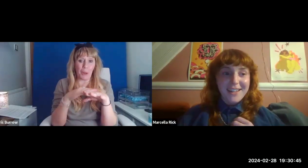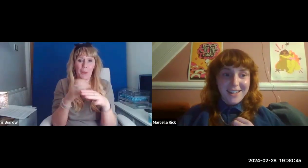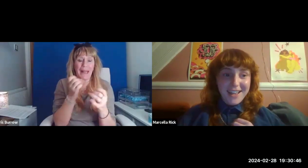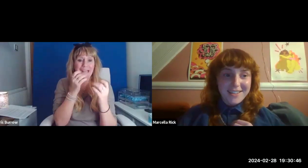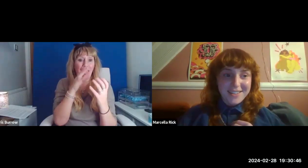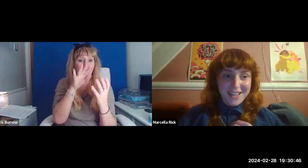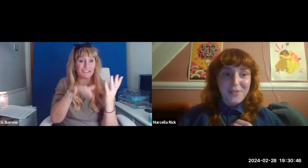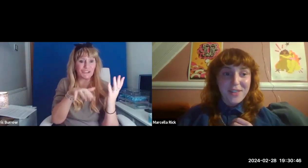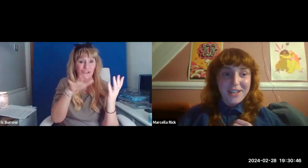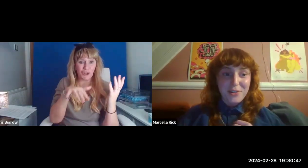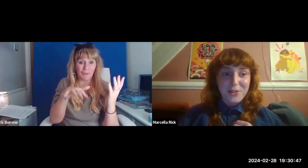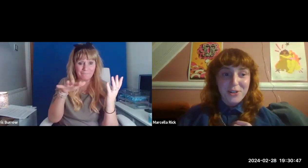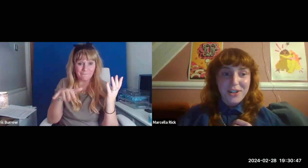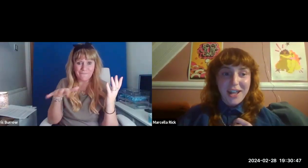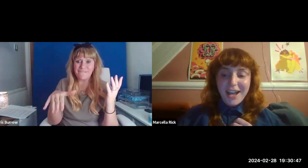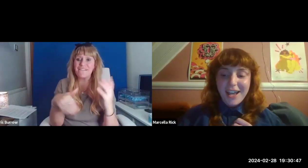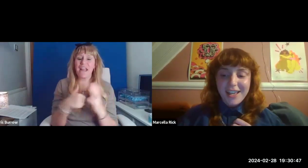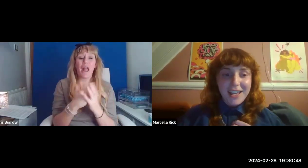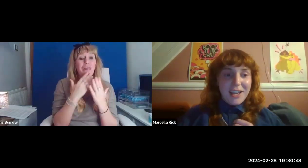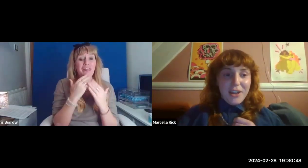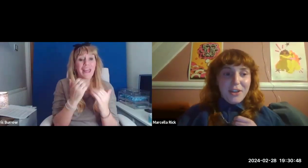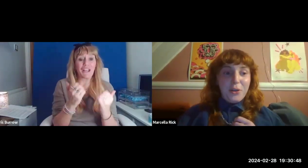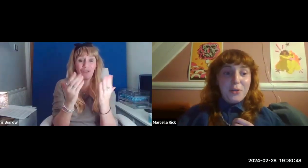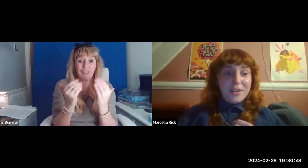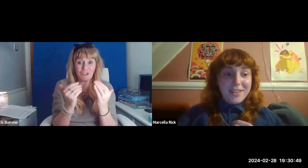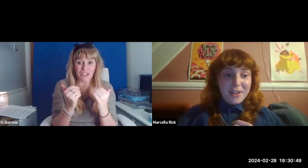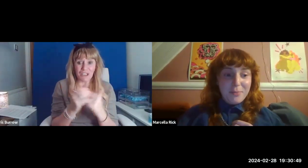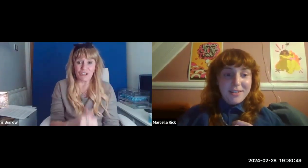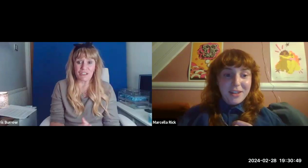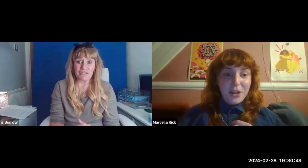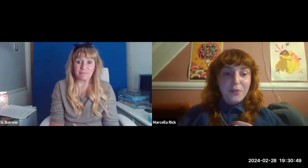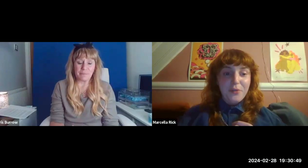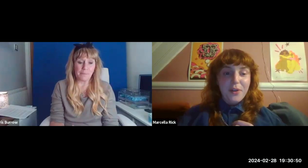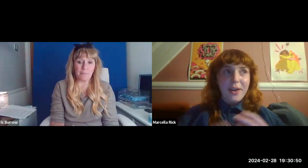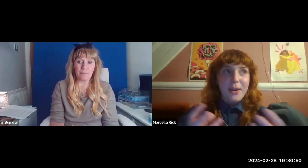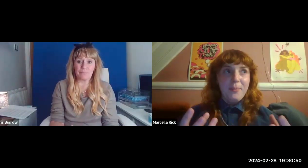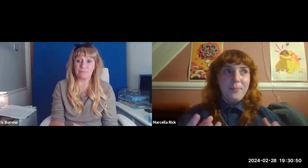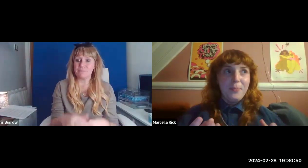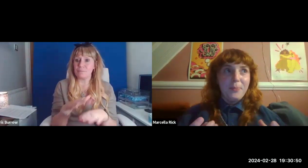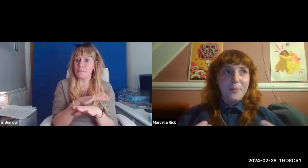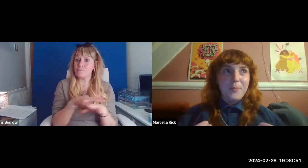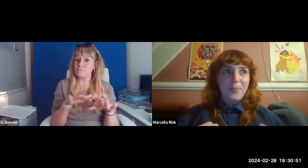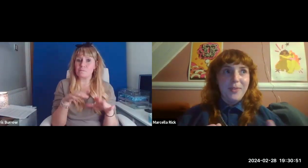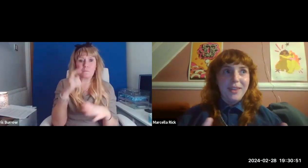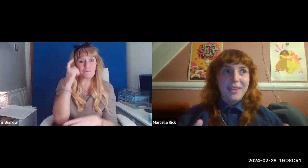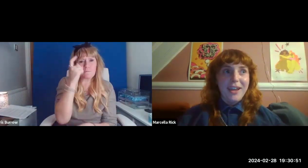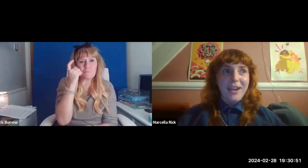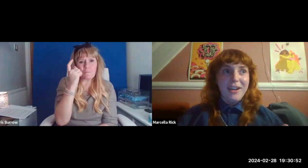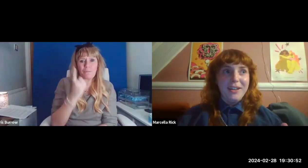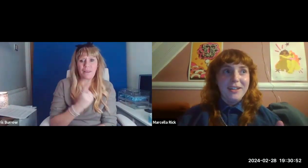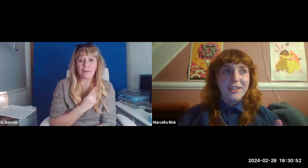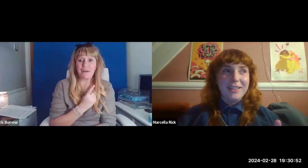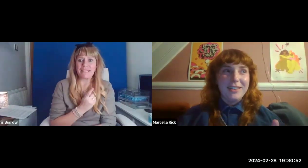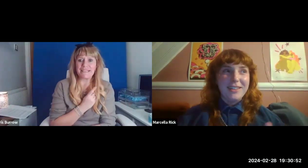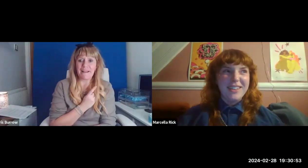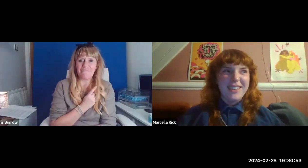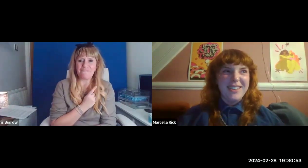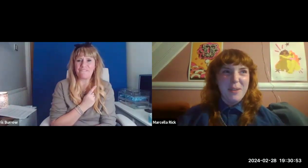And, yes, thank you for that introduction. I don't consider myself a